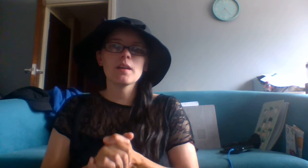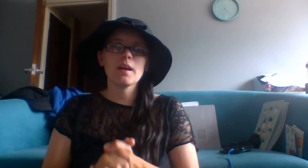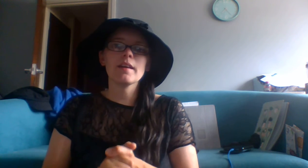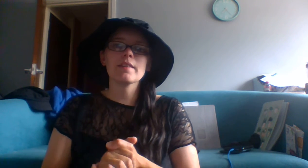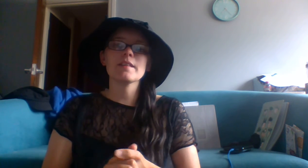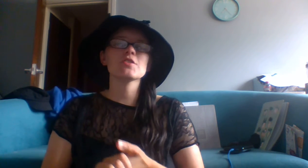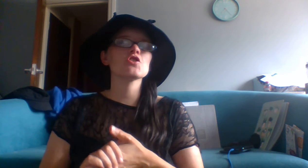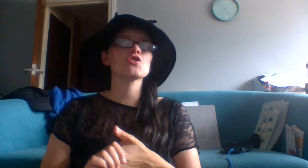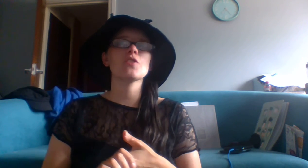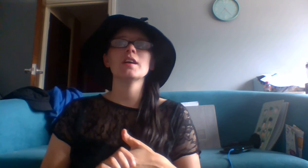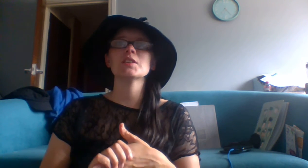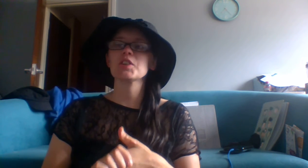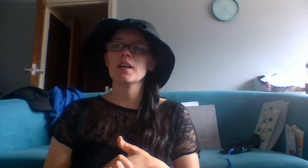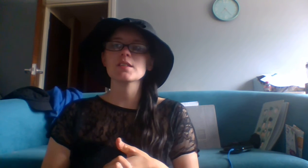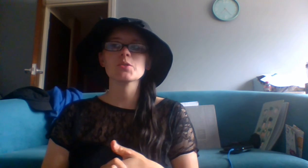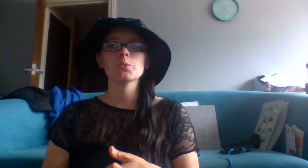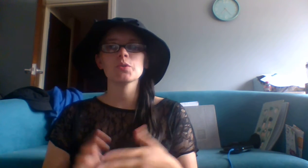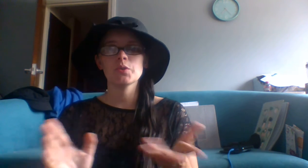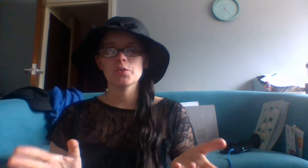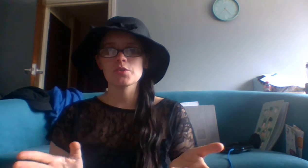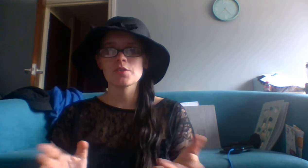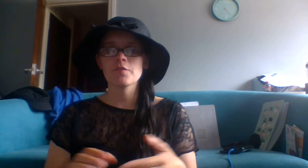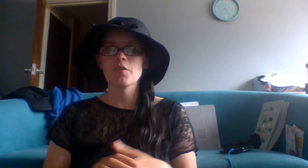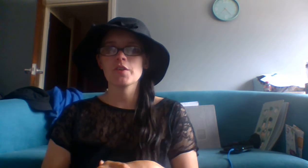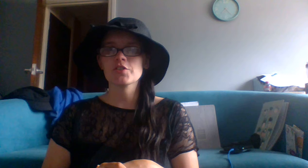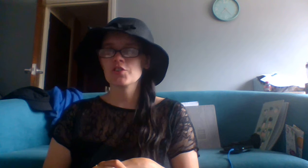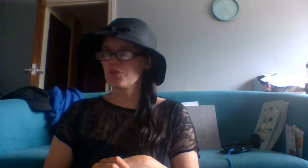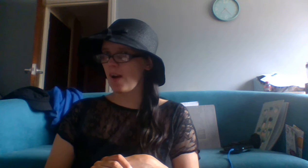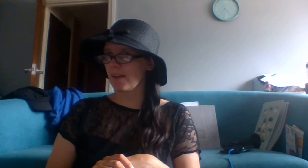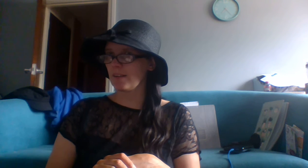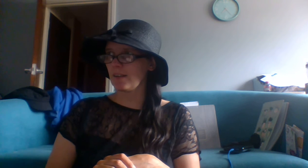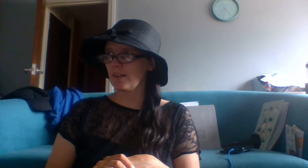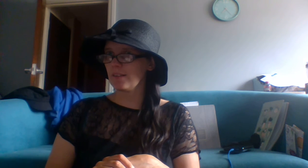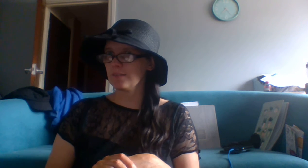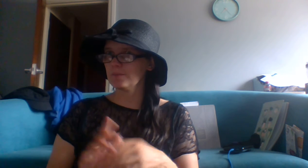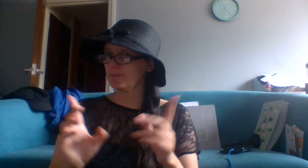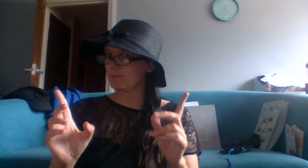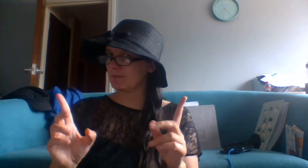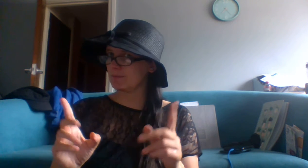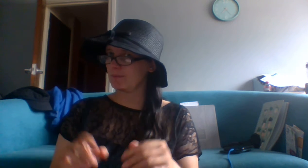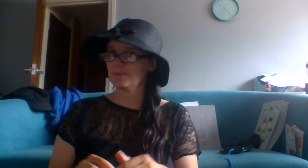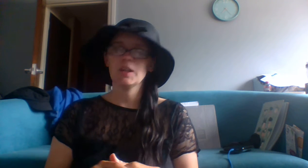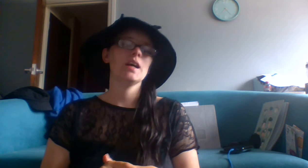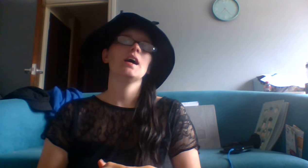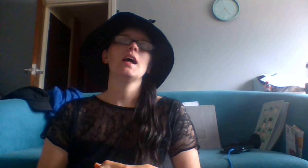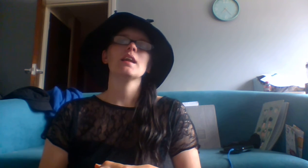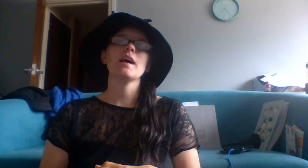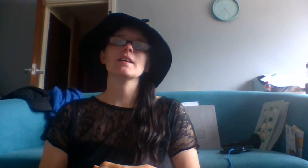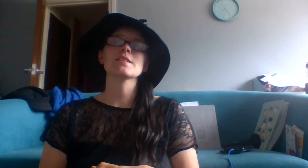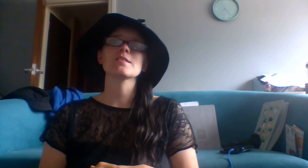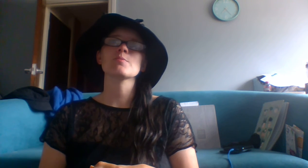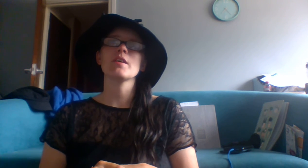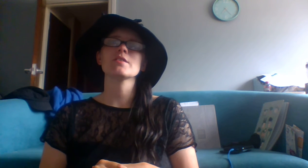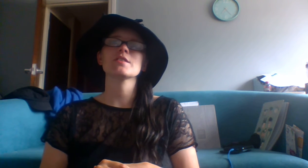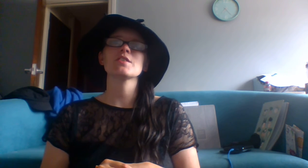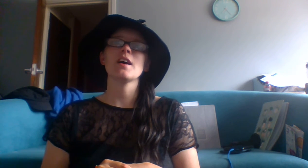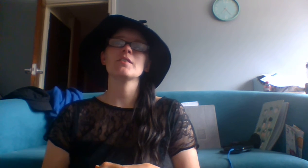you like this strange case called Noose for a Strangler, like and subscribe to the channel.